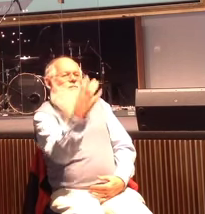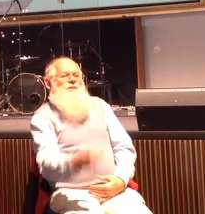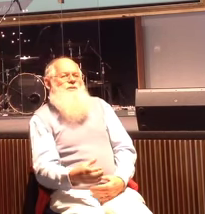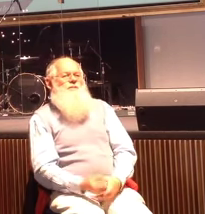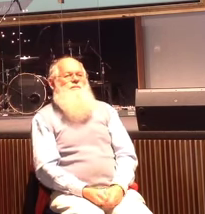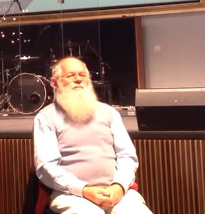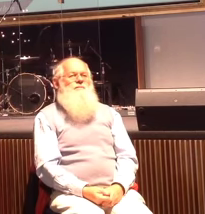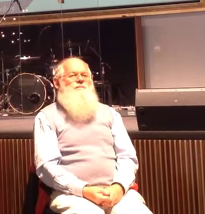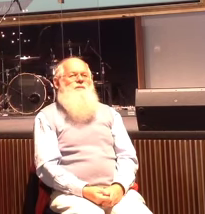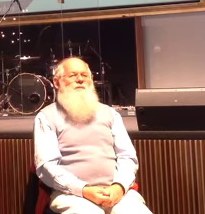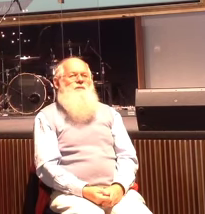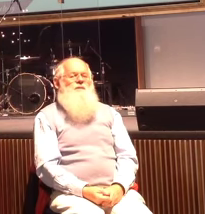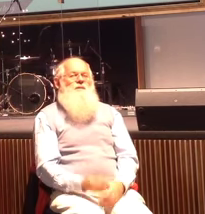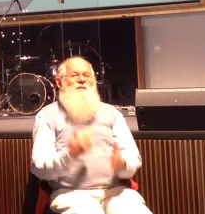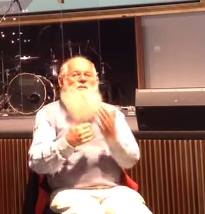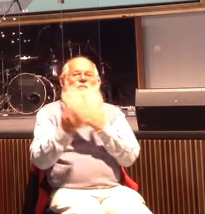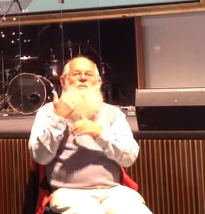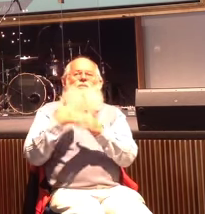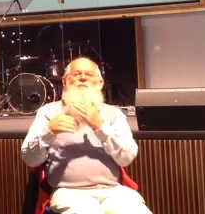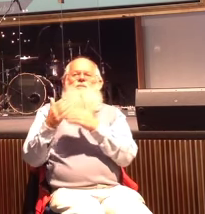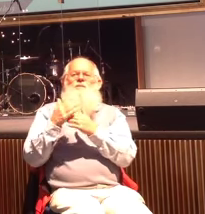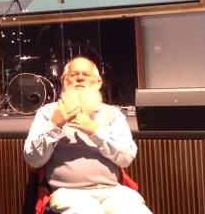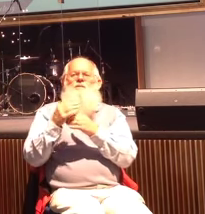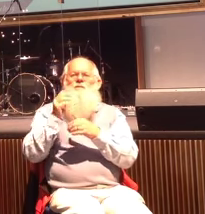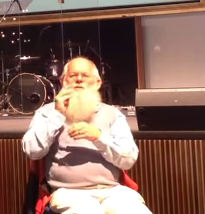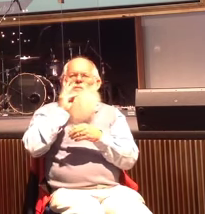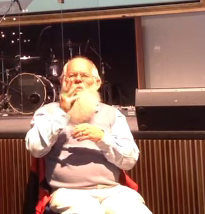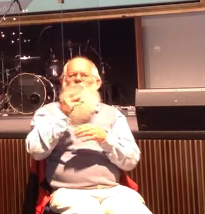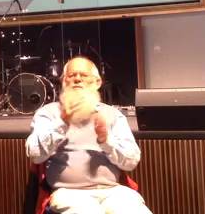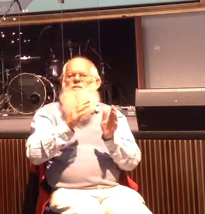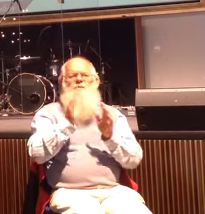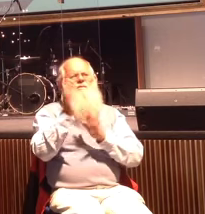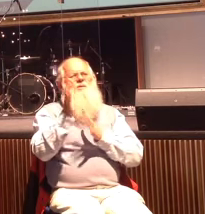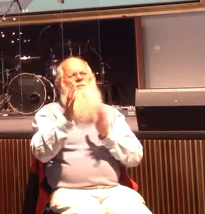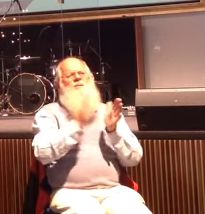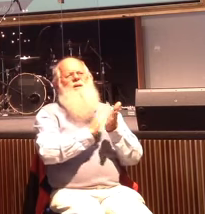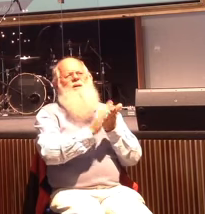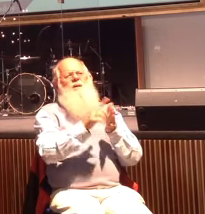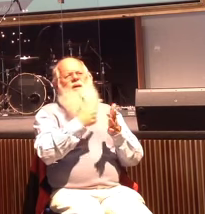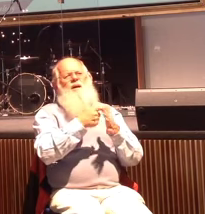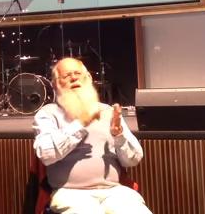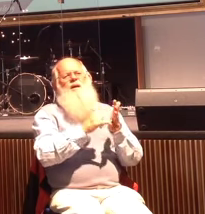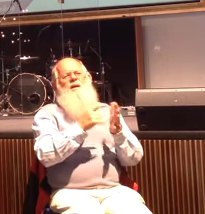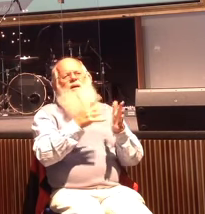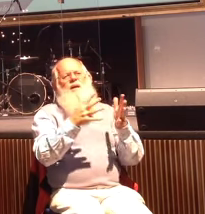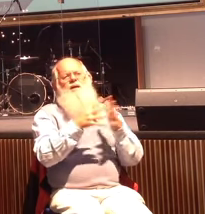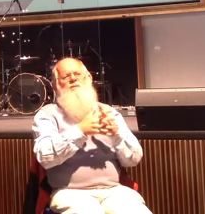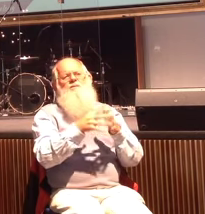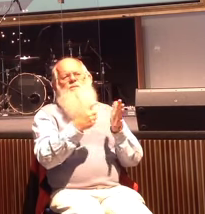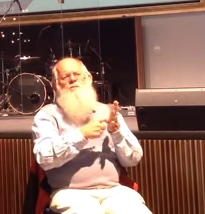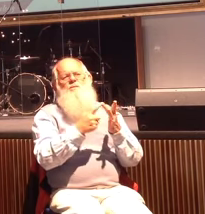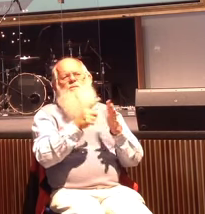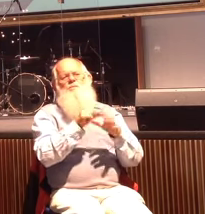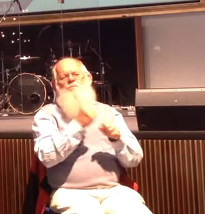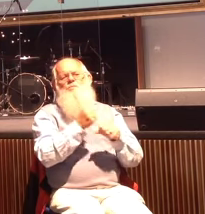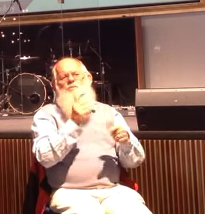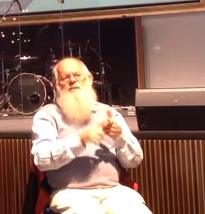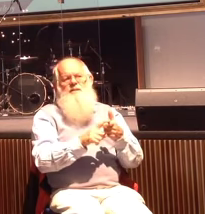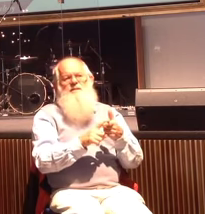Recently, I watched this movie called Hacksaw Ridge. Read about a man named Desmond Doss. He